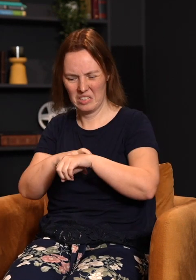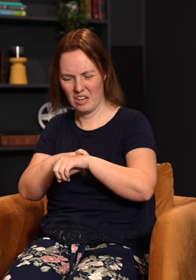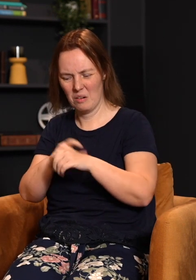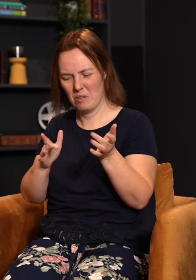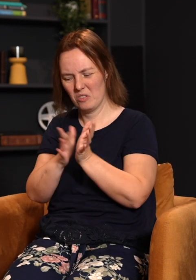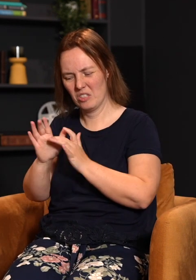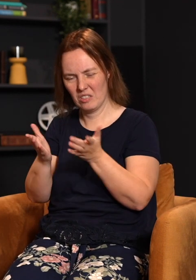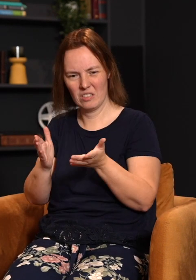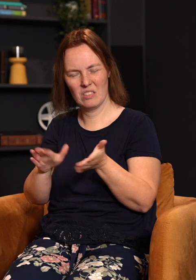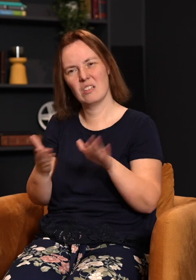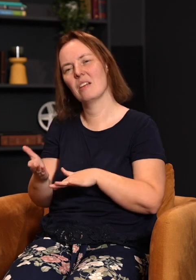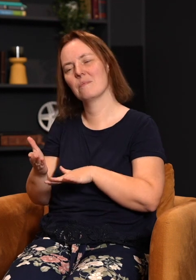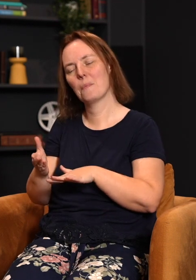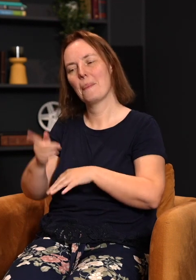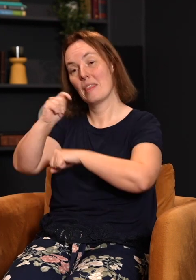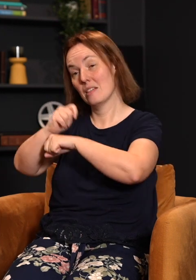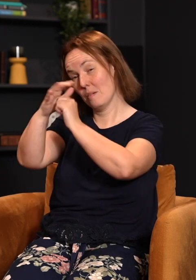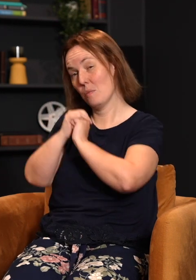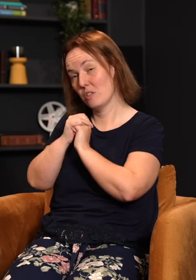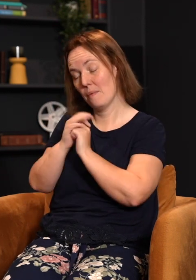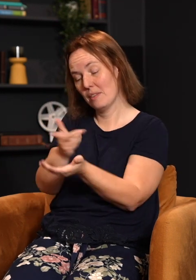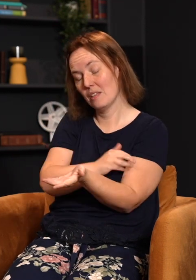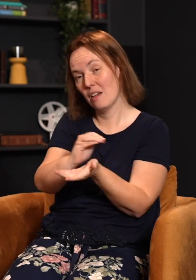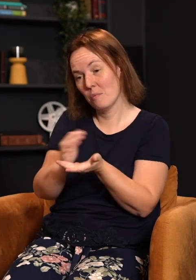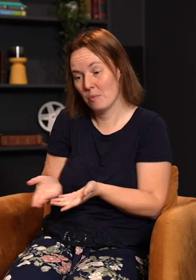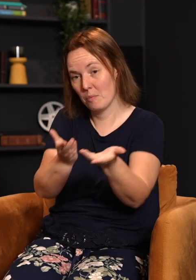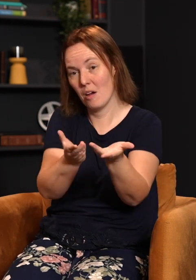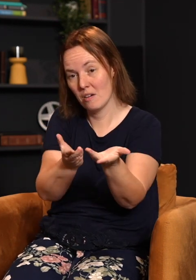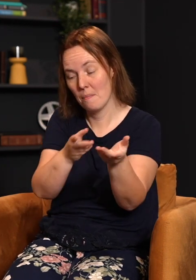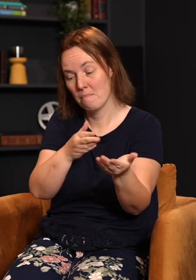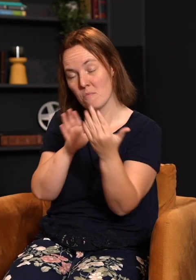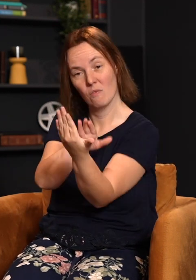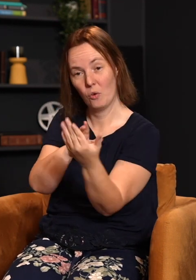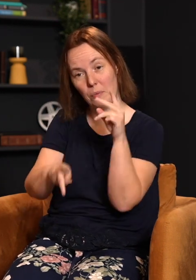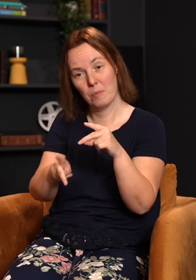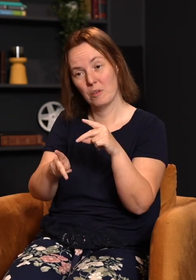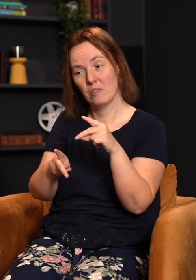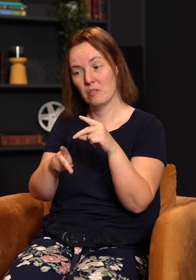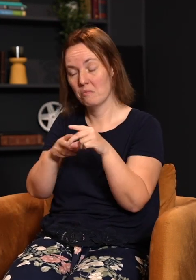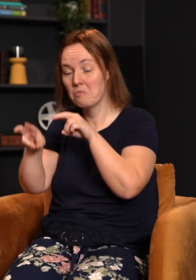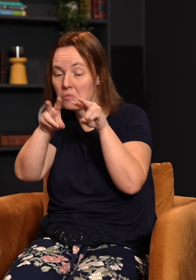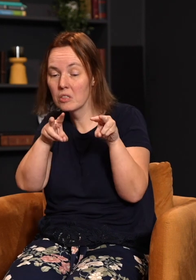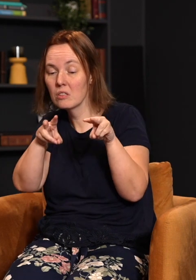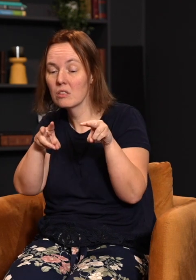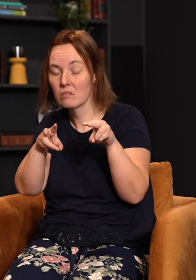It's because in temple worship, the lamb would be brought before the people to be inspected, to say this lamb is pure. It is